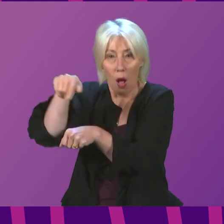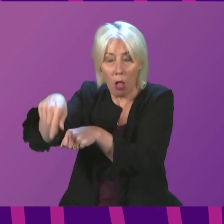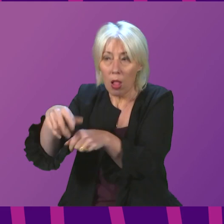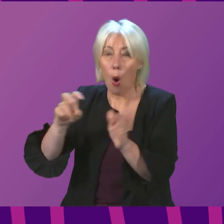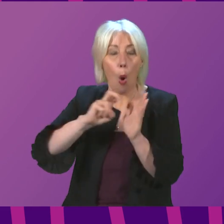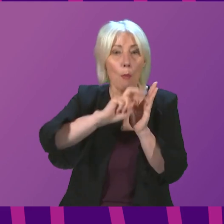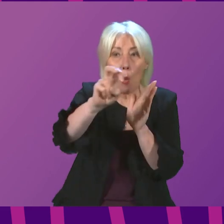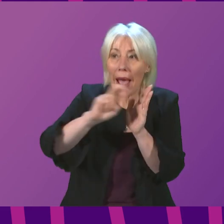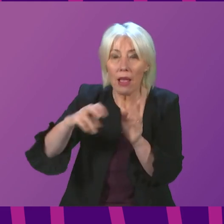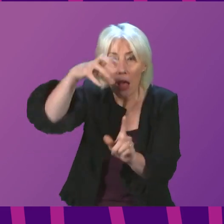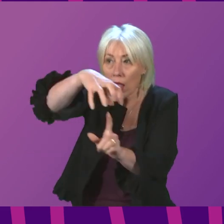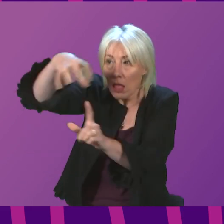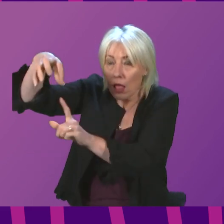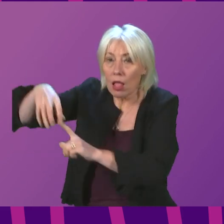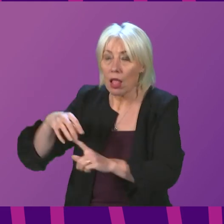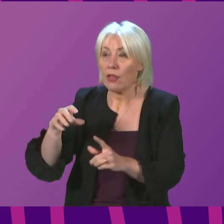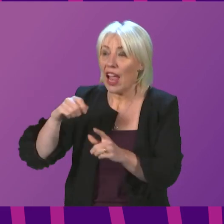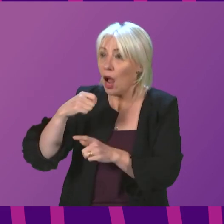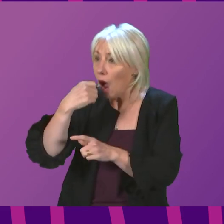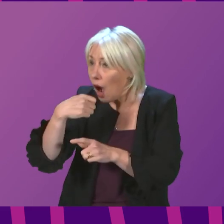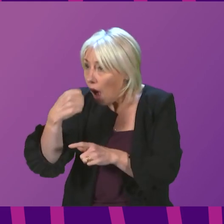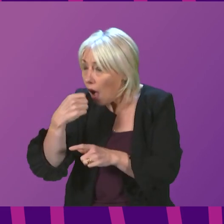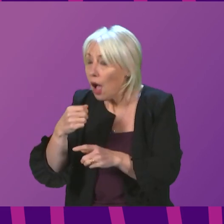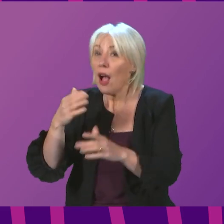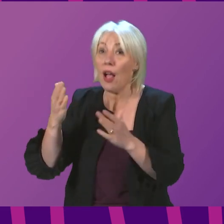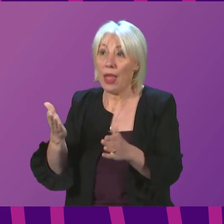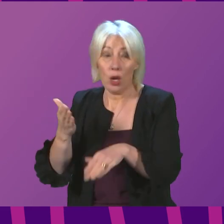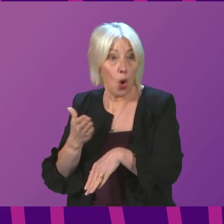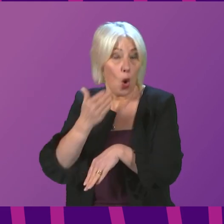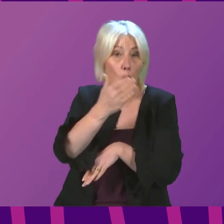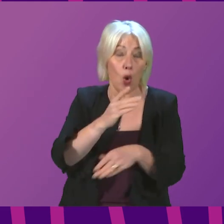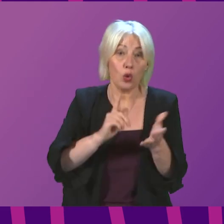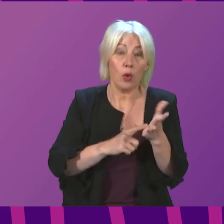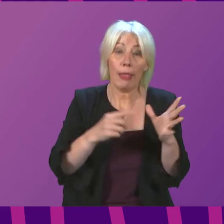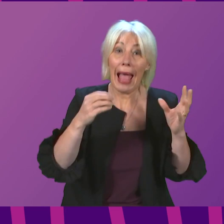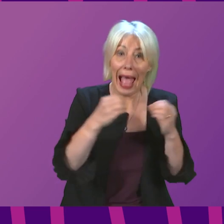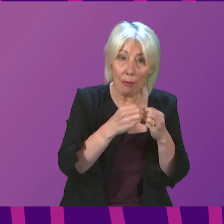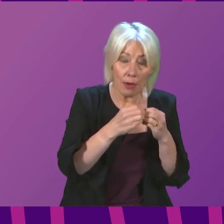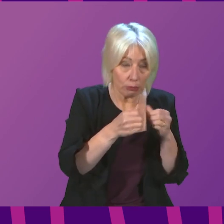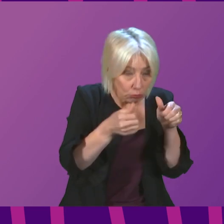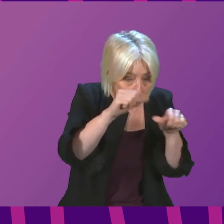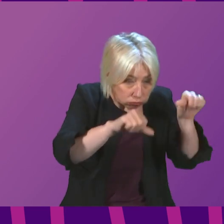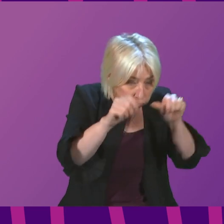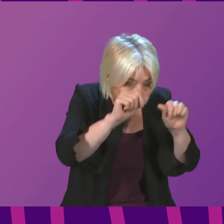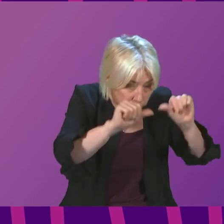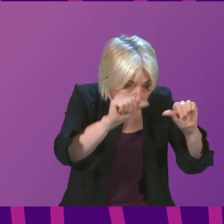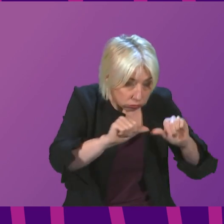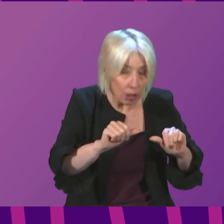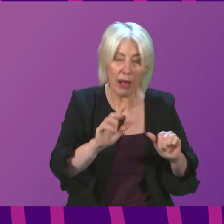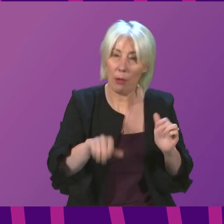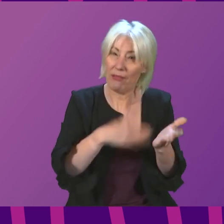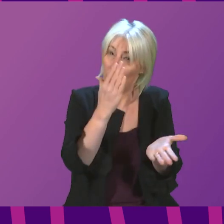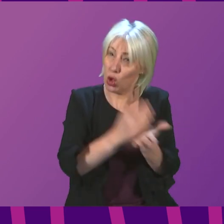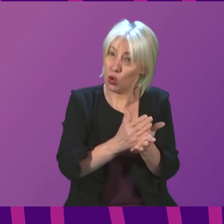testing units where the tests are taken, through to the laboratory processing capacity, that all of that is fit for purpose.